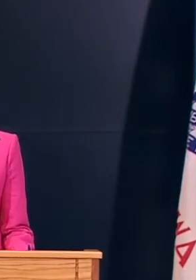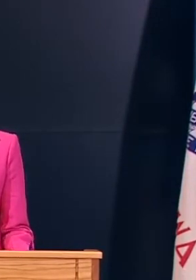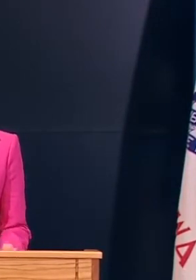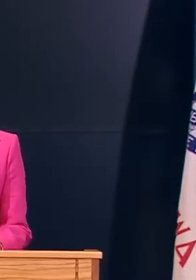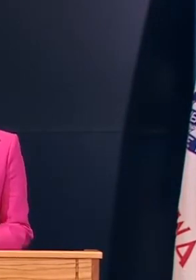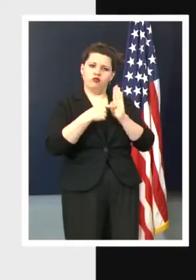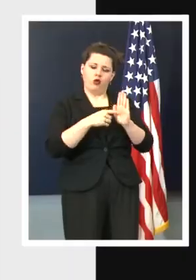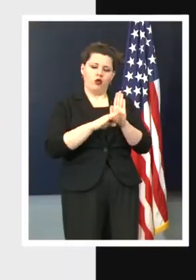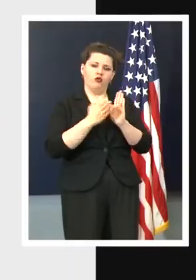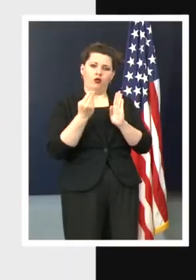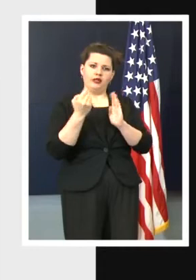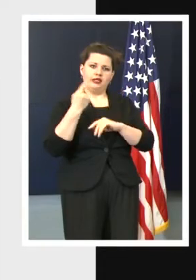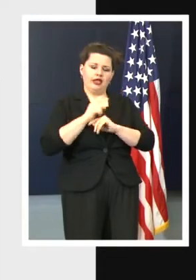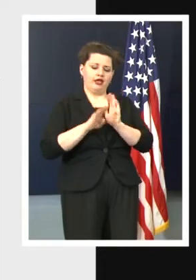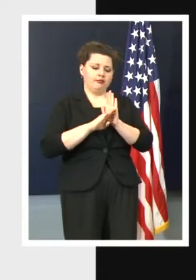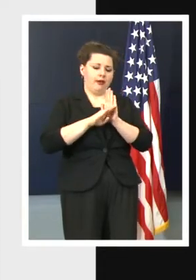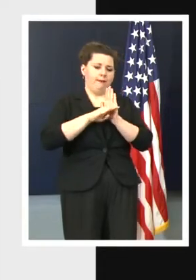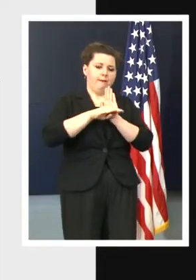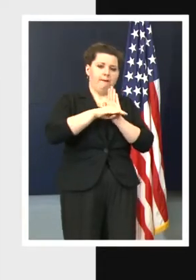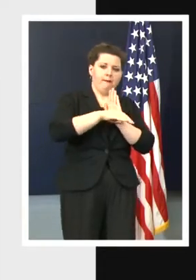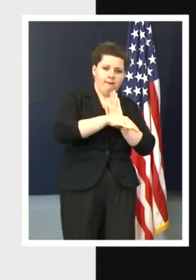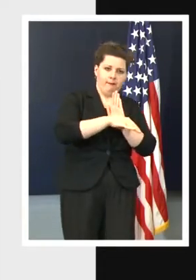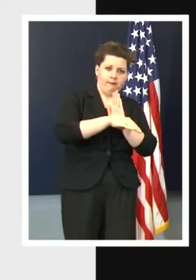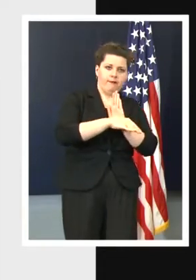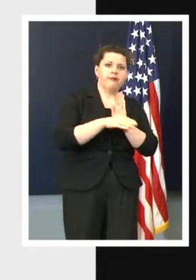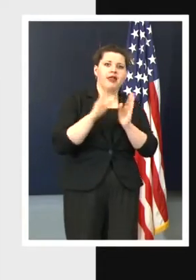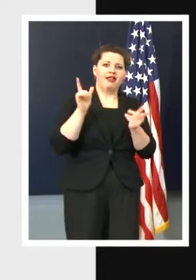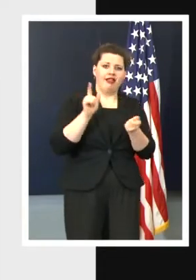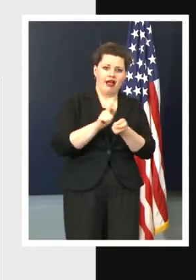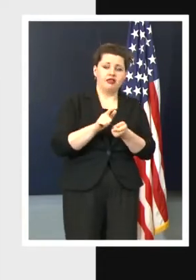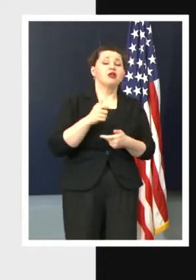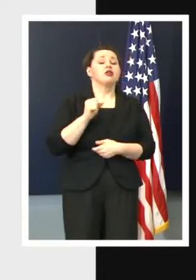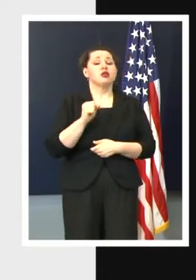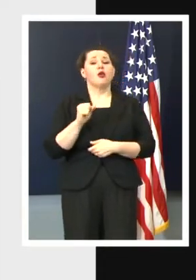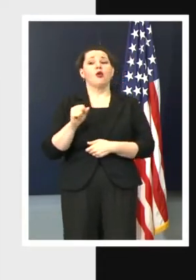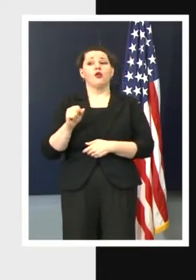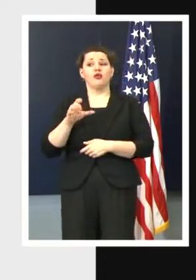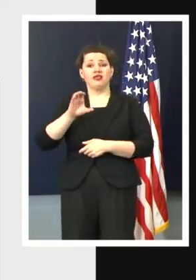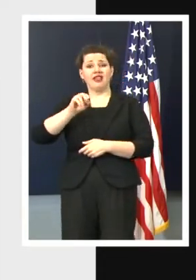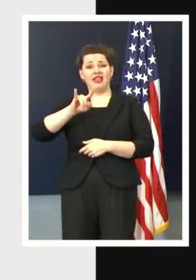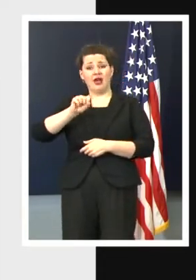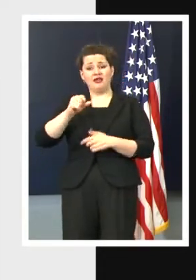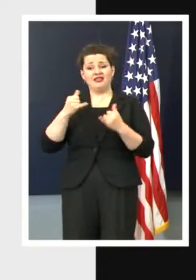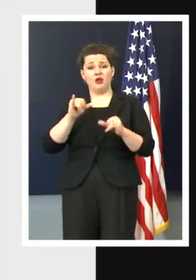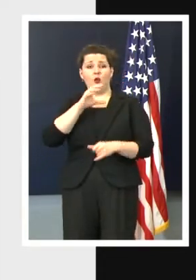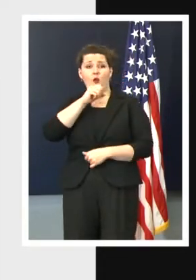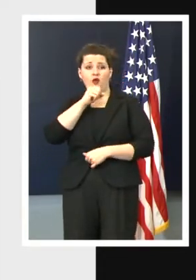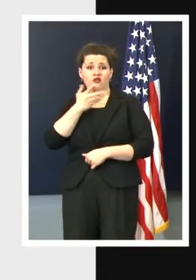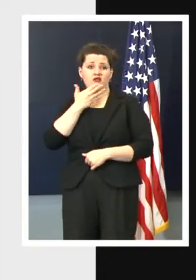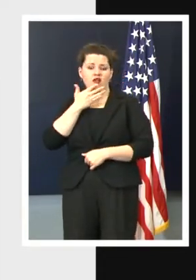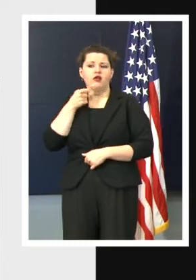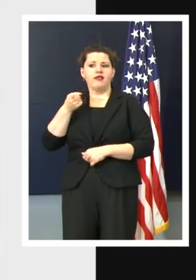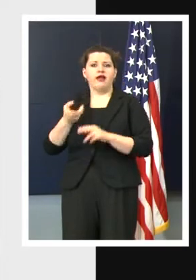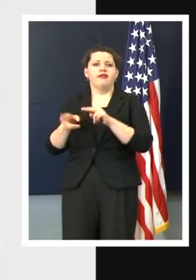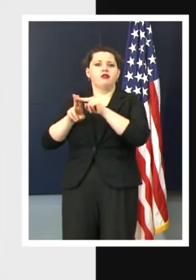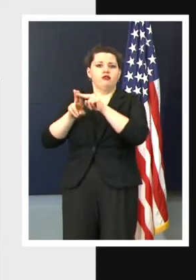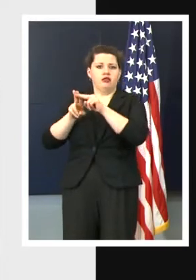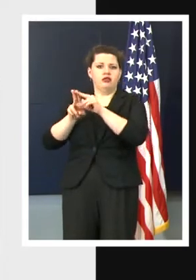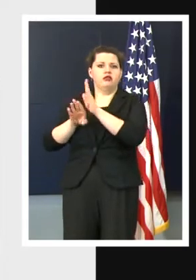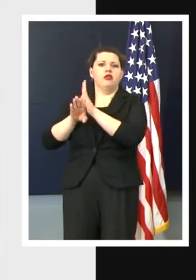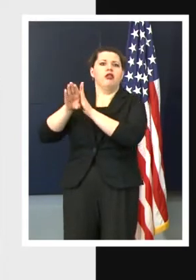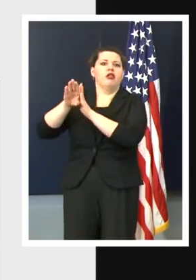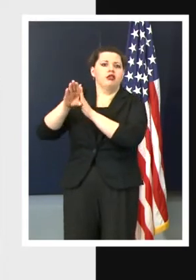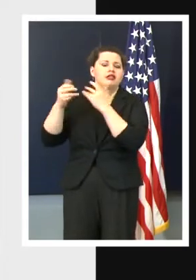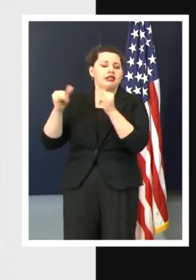for 14 days. And so the counties that remain in the orange, they have seen an increase in the cases. And so